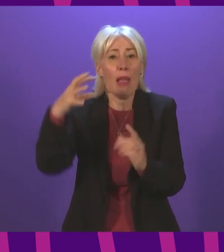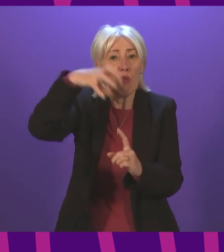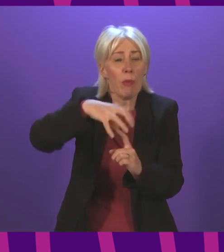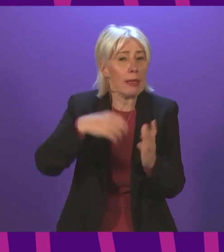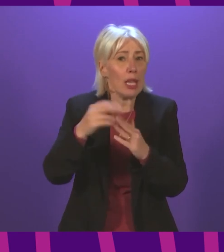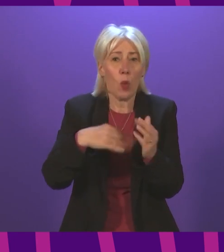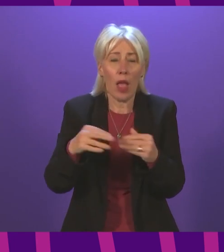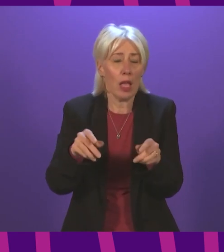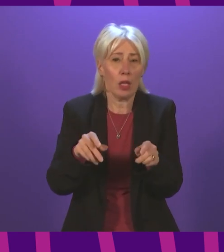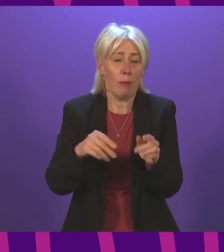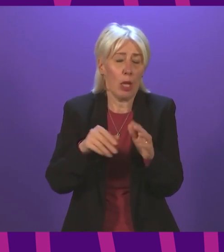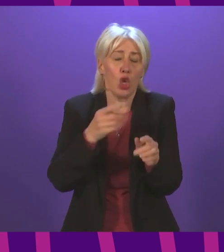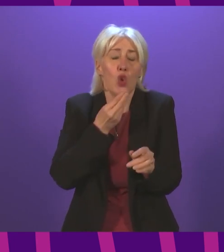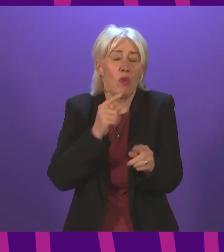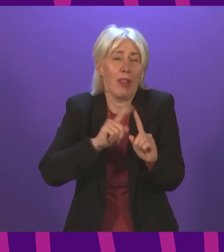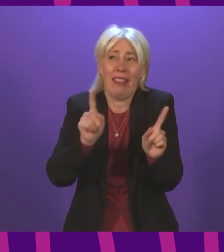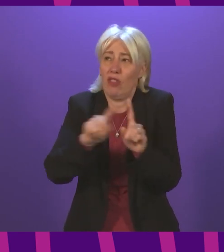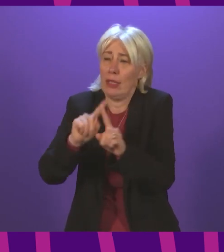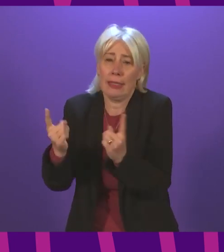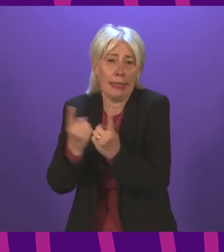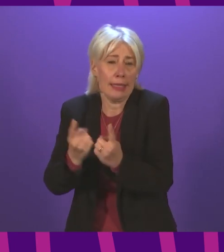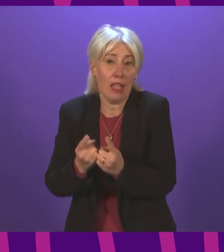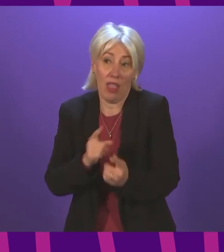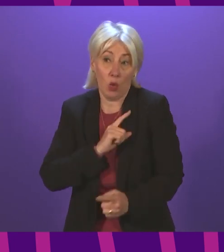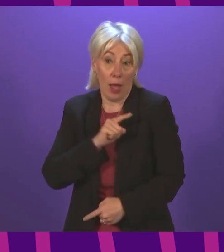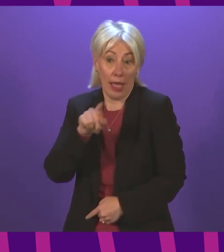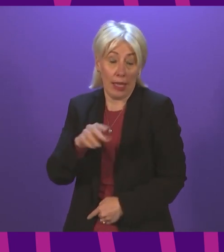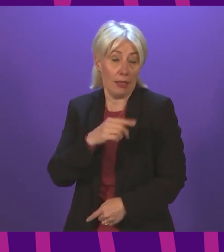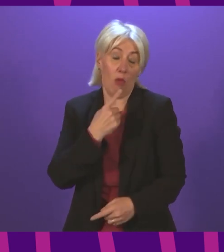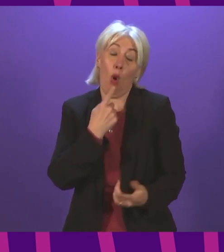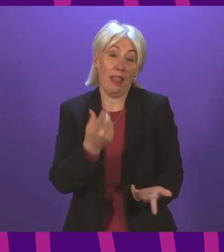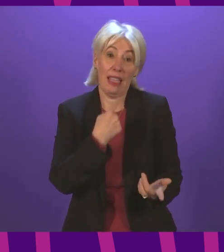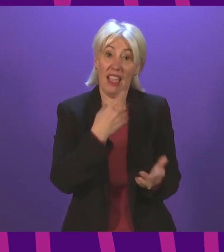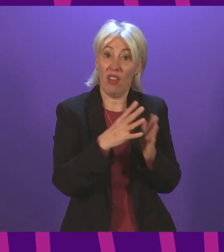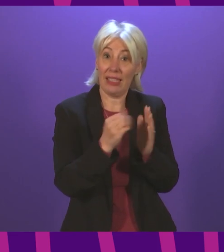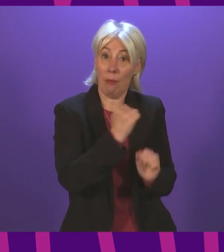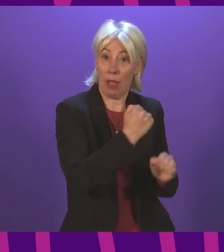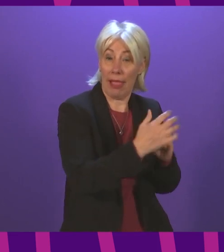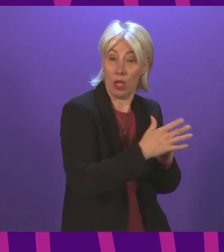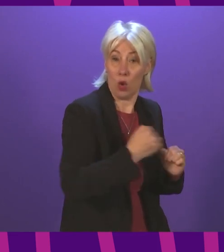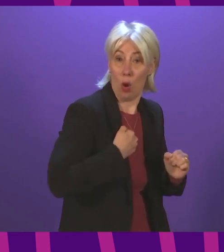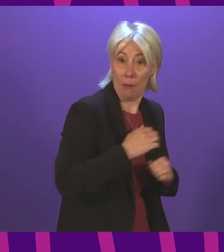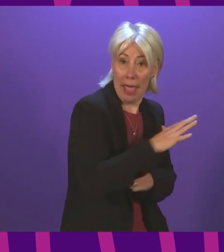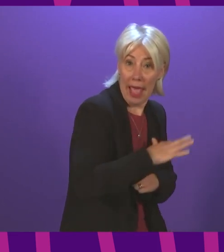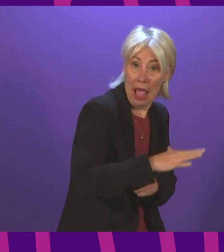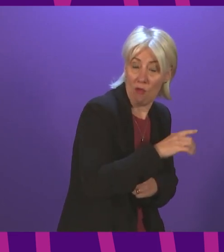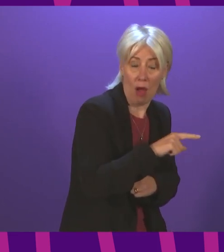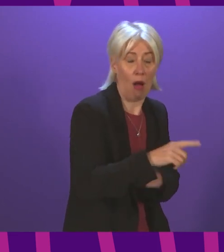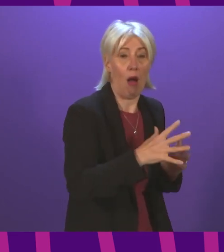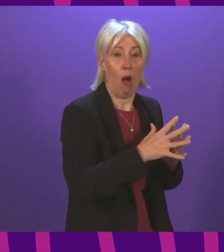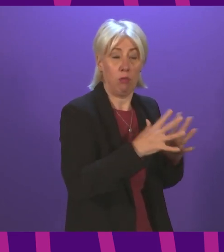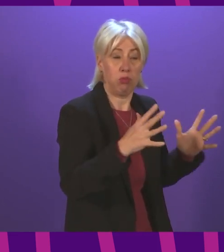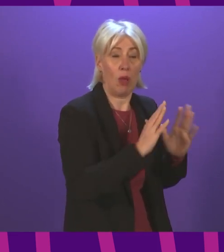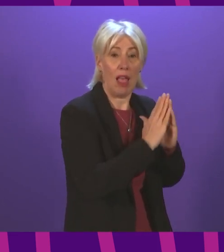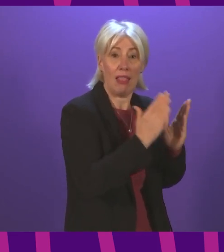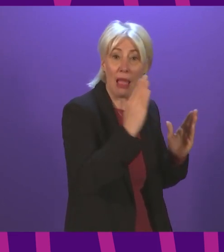And it's important that that community provision is there, which is why in Glasgow, where my own constituency is, the vast majority of